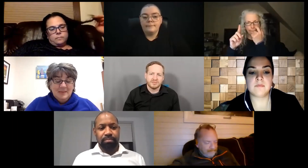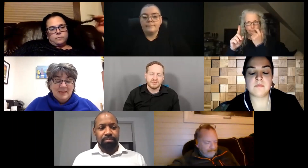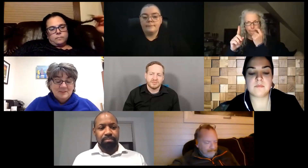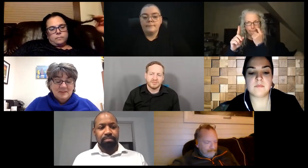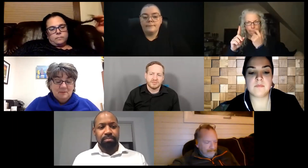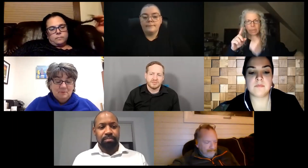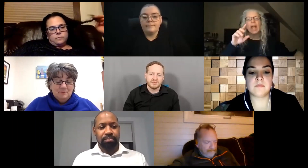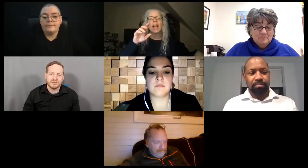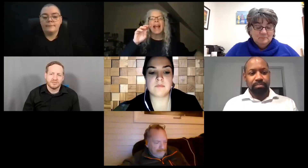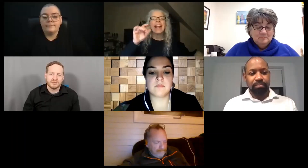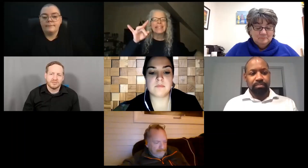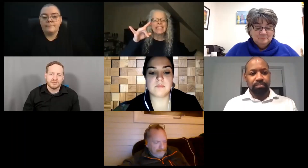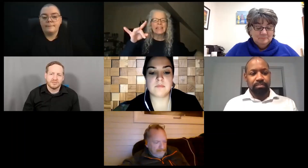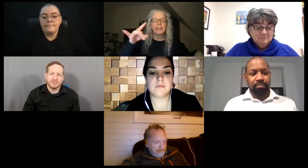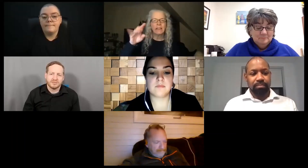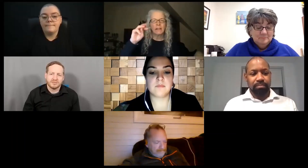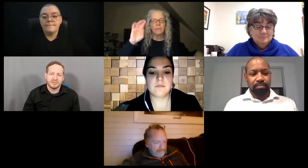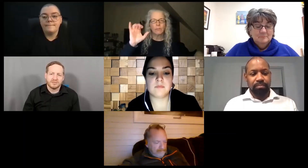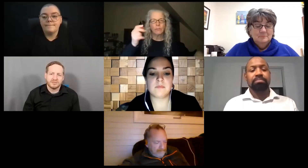The 18th.